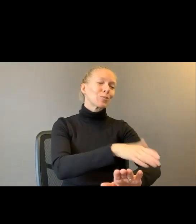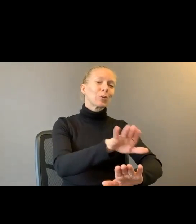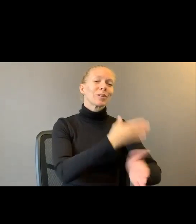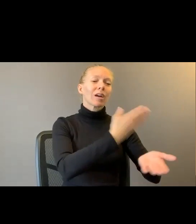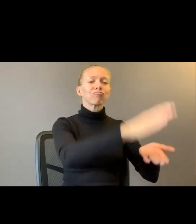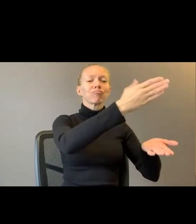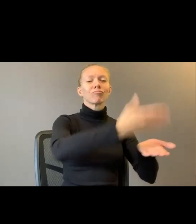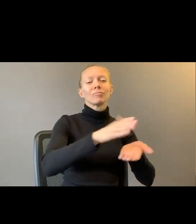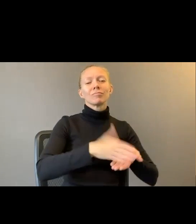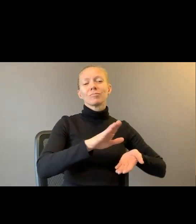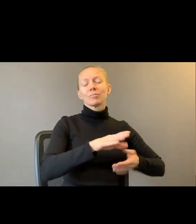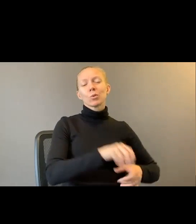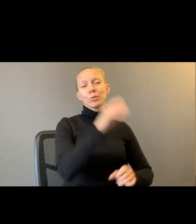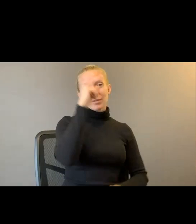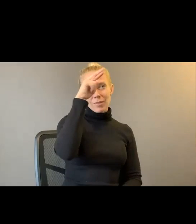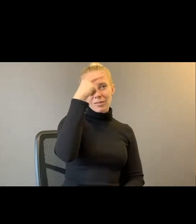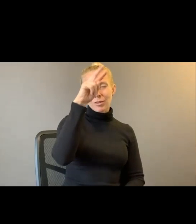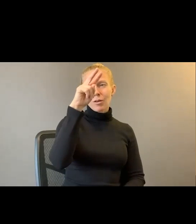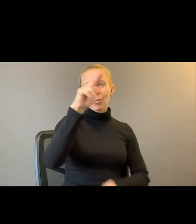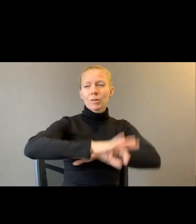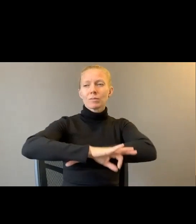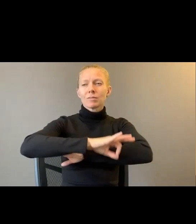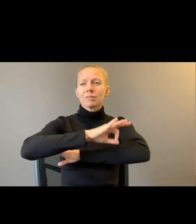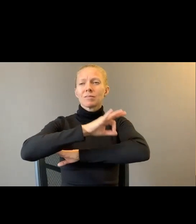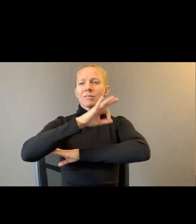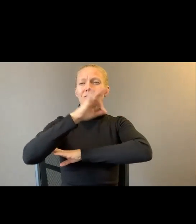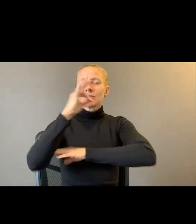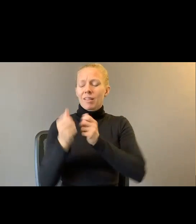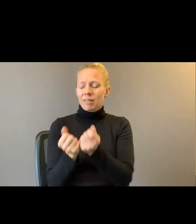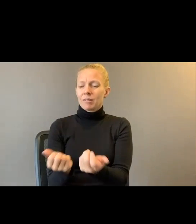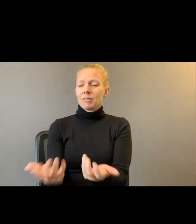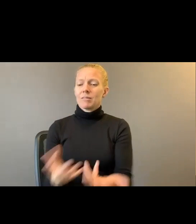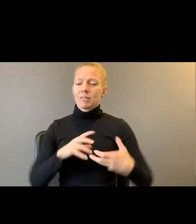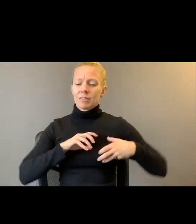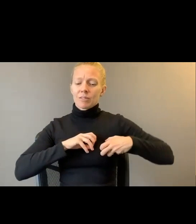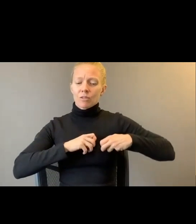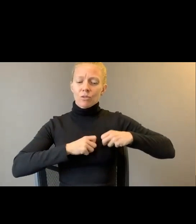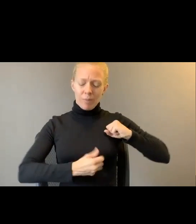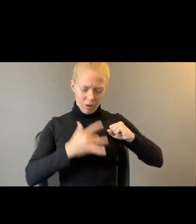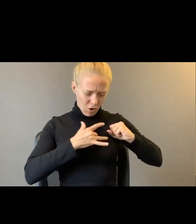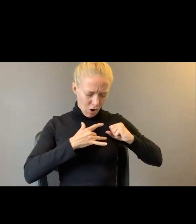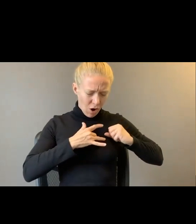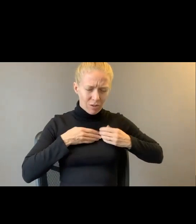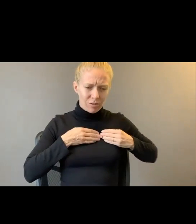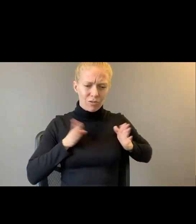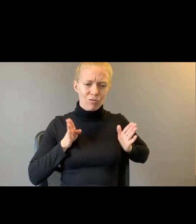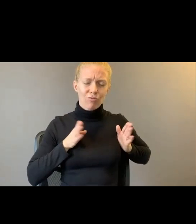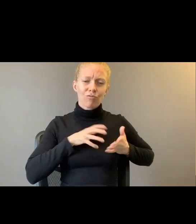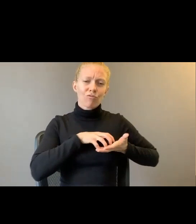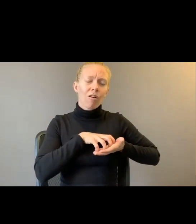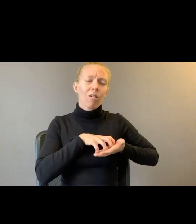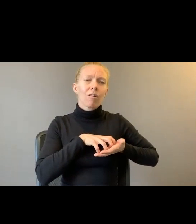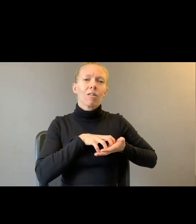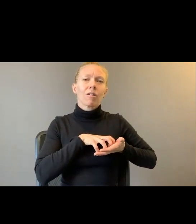our hands from grief. And hearts cleaned raw with sawdust and salt water flood their dazzling